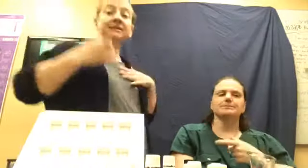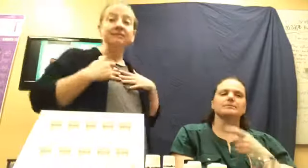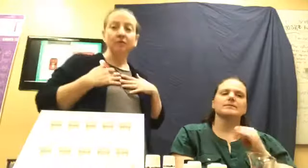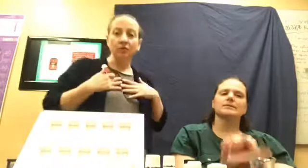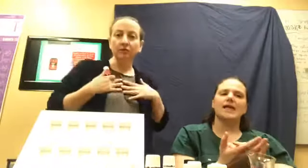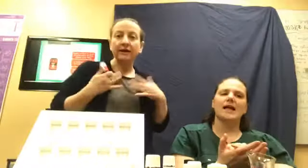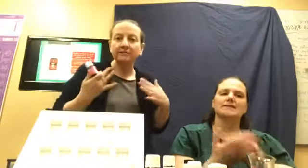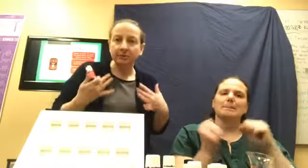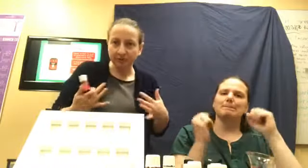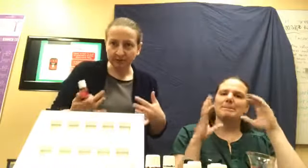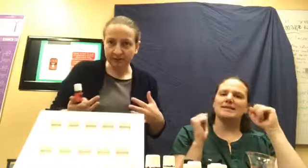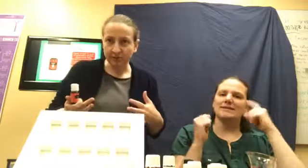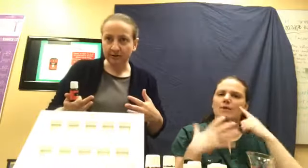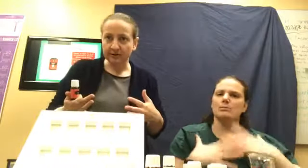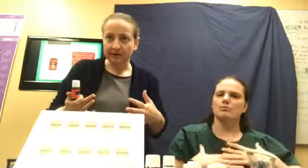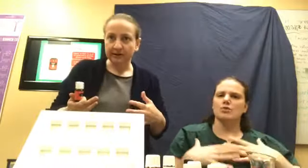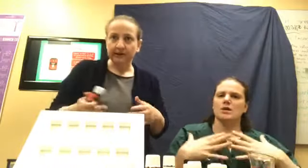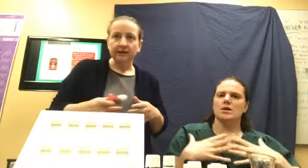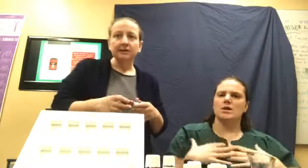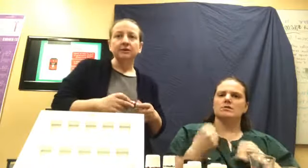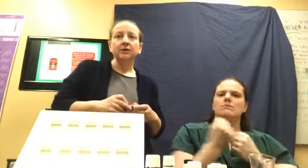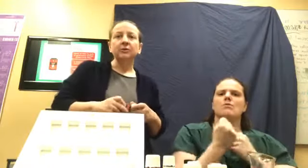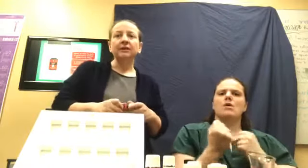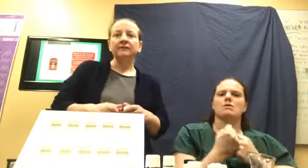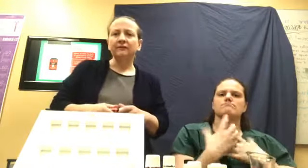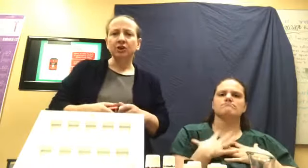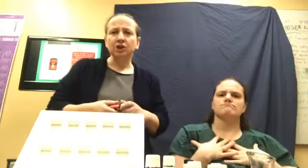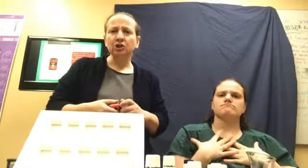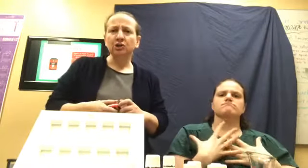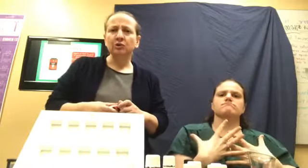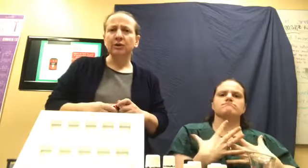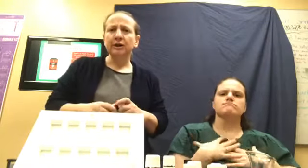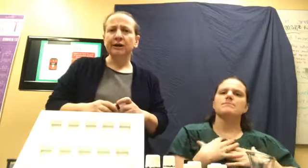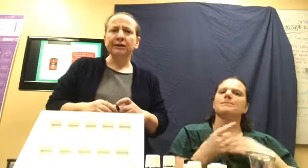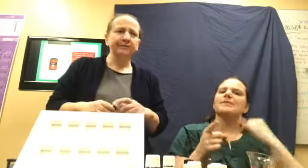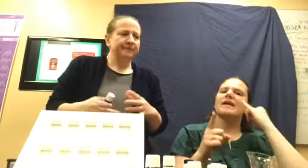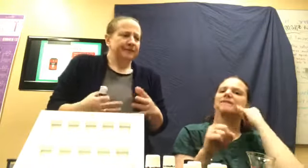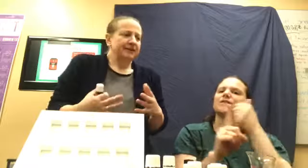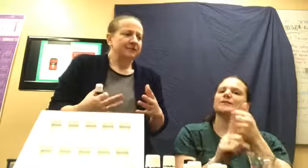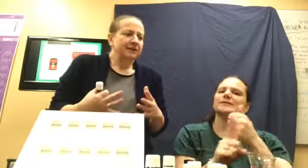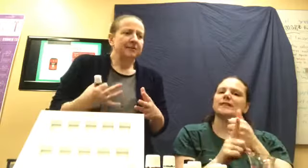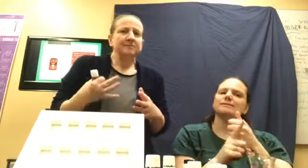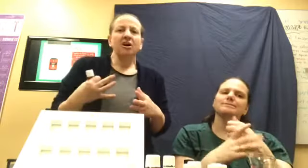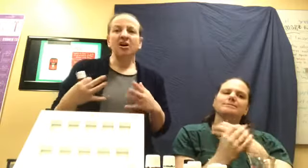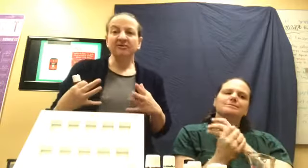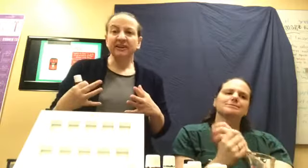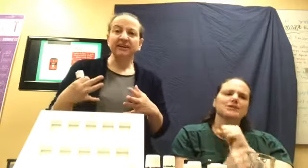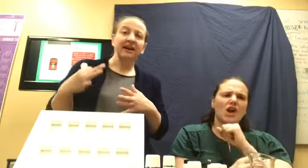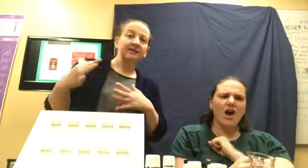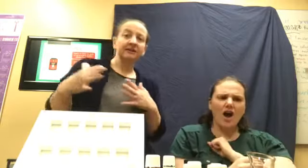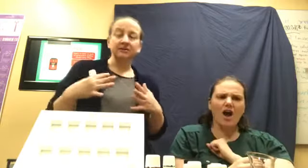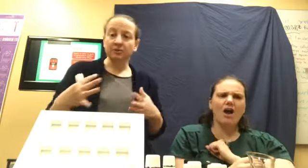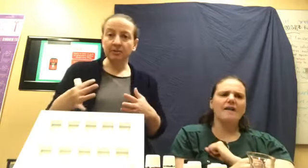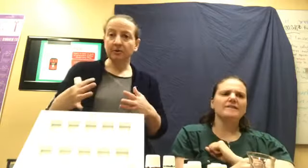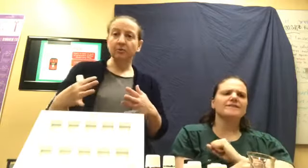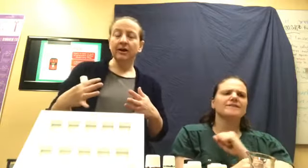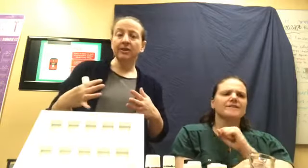for respiratory support. So if you, um, if you end up coughing and having trouble with,